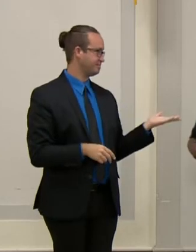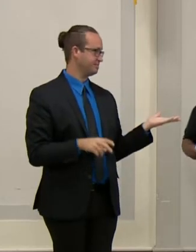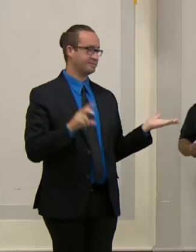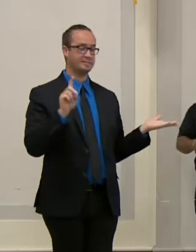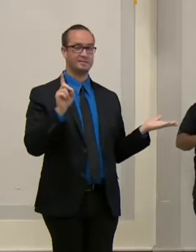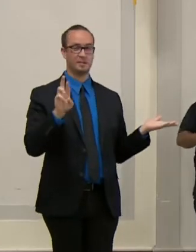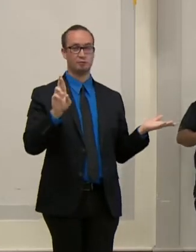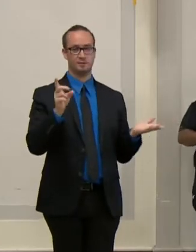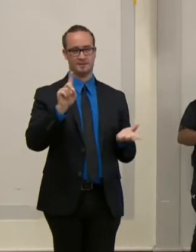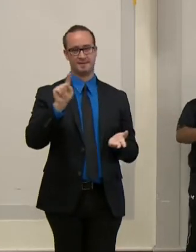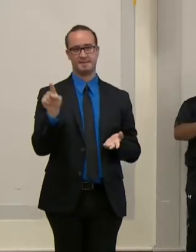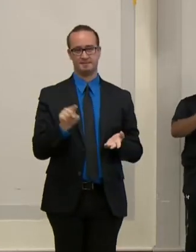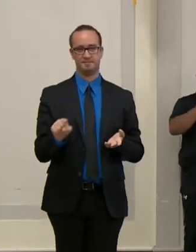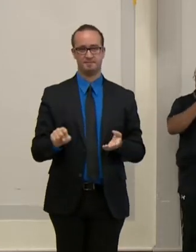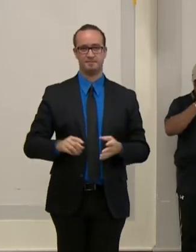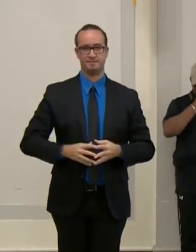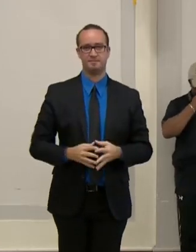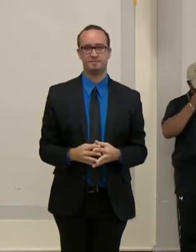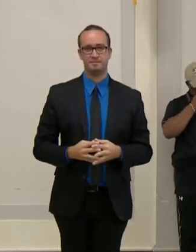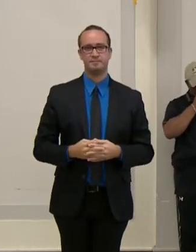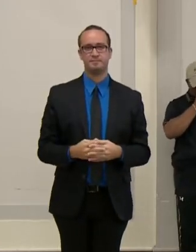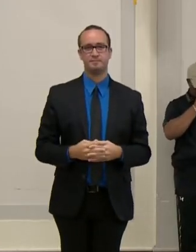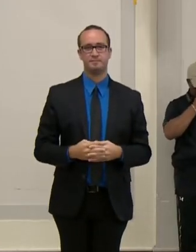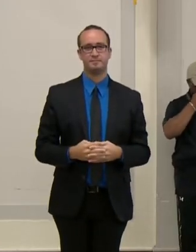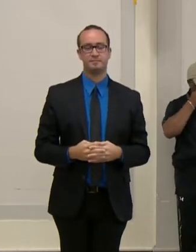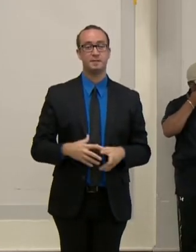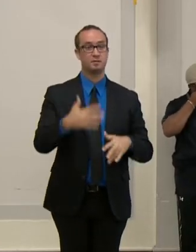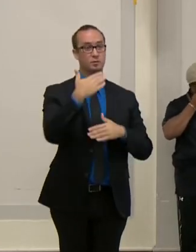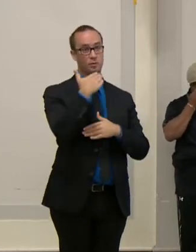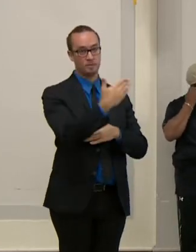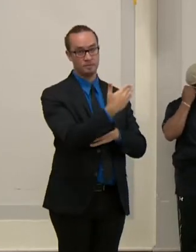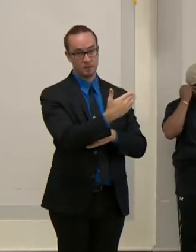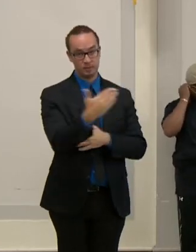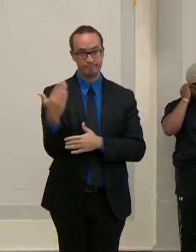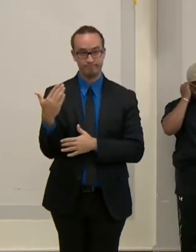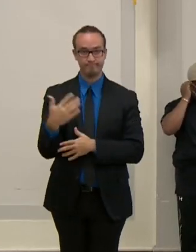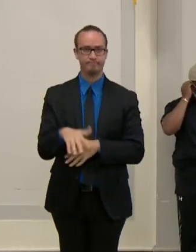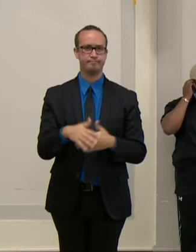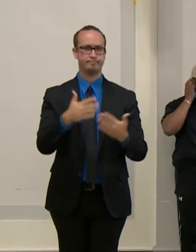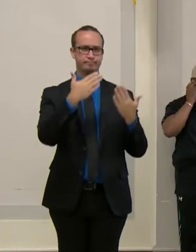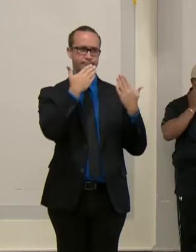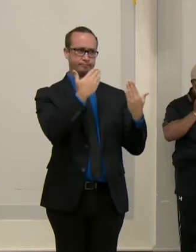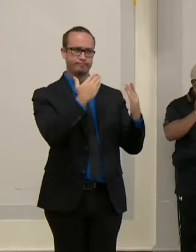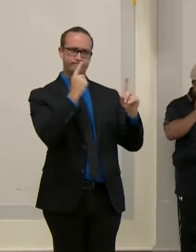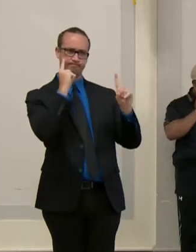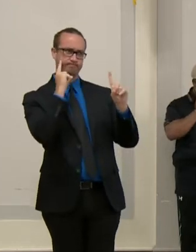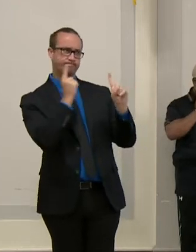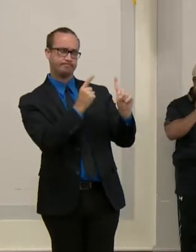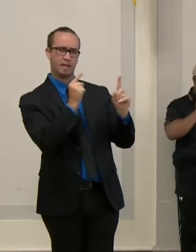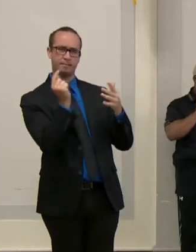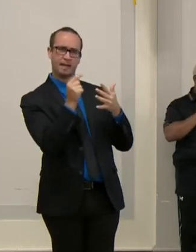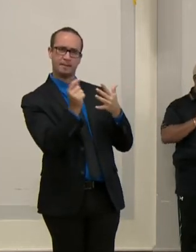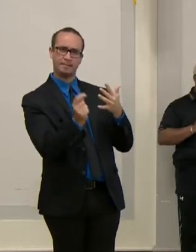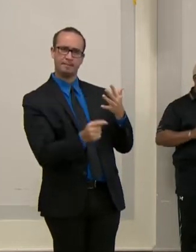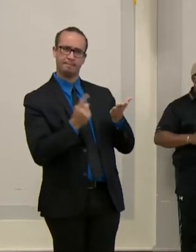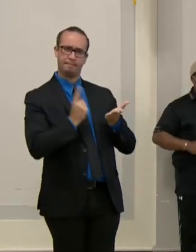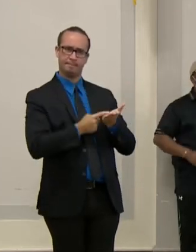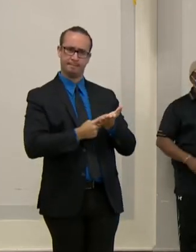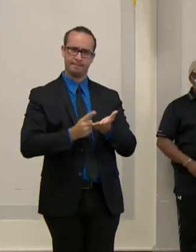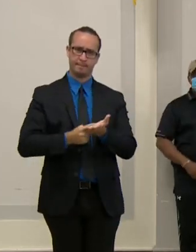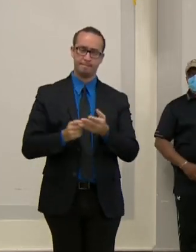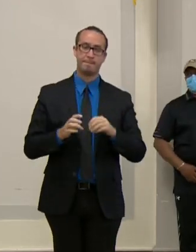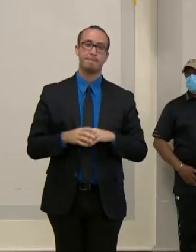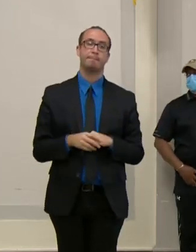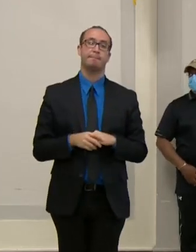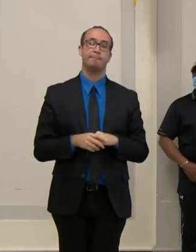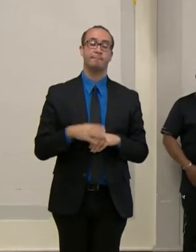Good morning. Thank you, Mayor Young, for your continued leadership during these difficult times. Today I will keep my remarks pretty brief. As always,